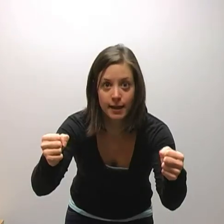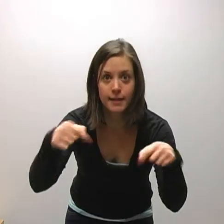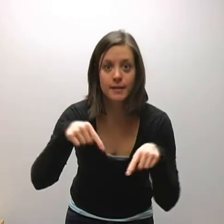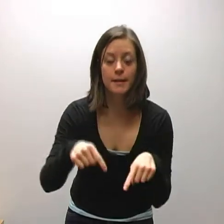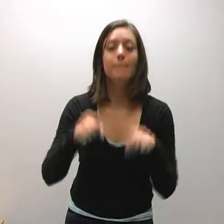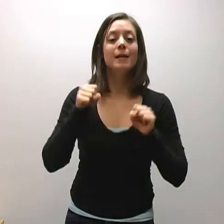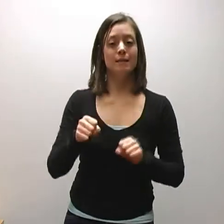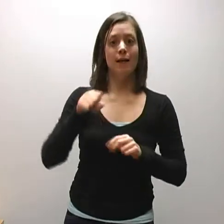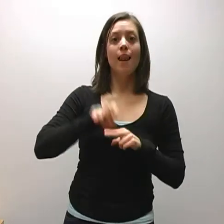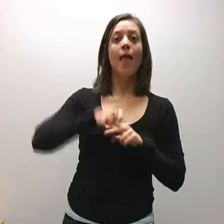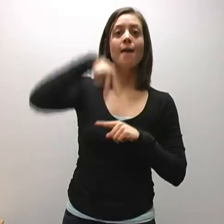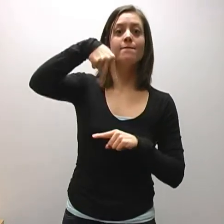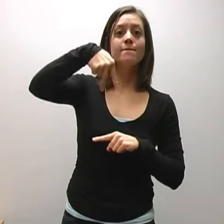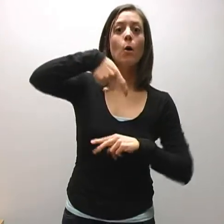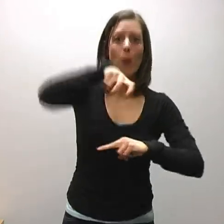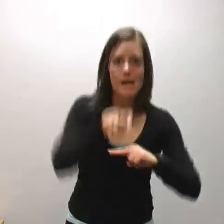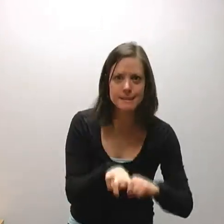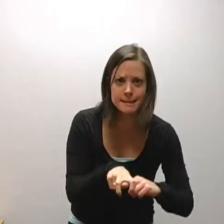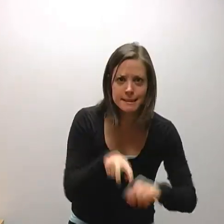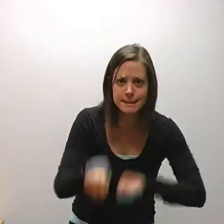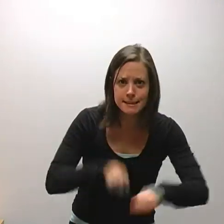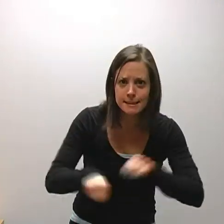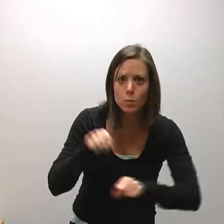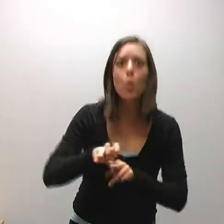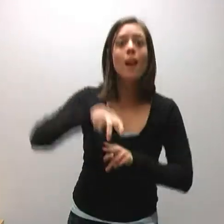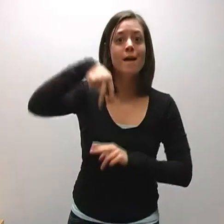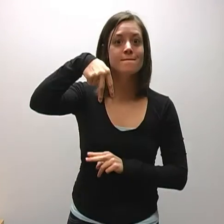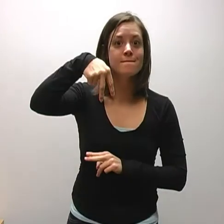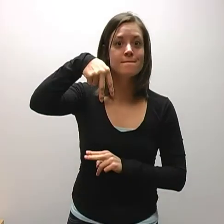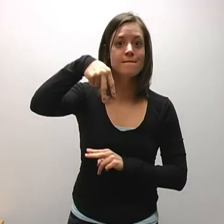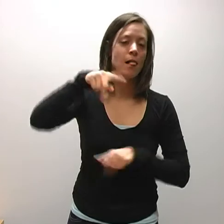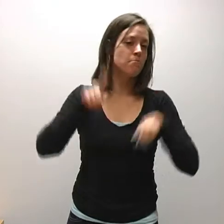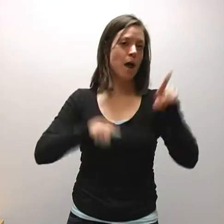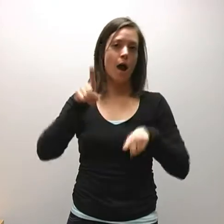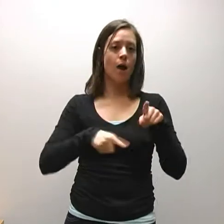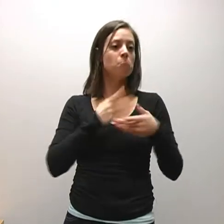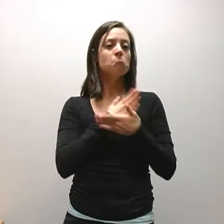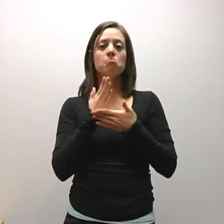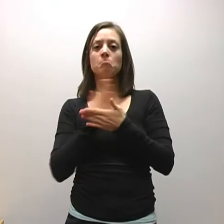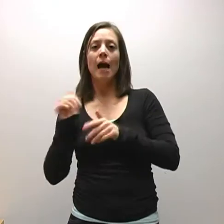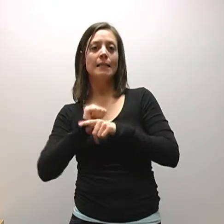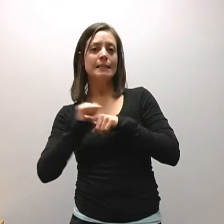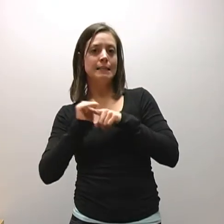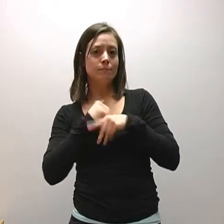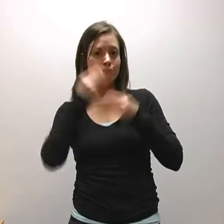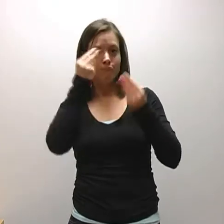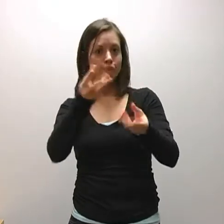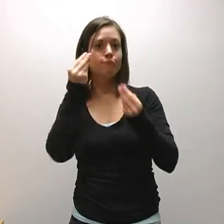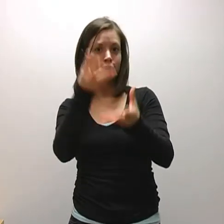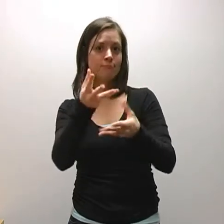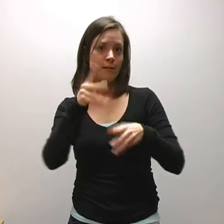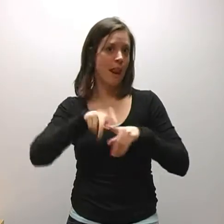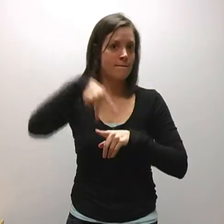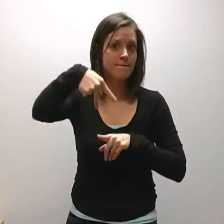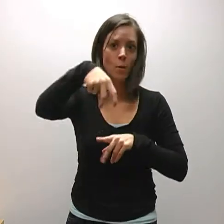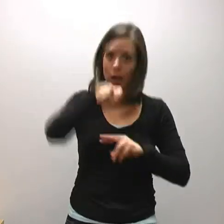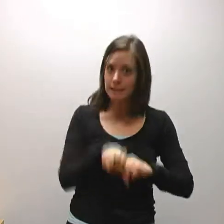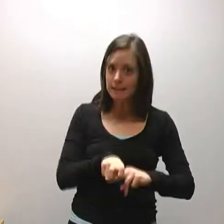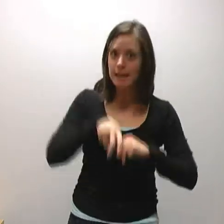I'm going to have myself, but I'm going to